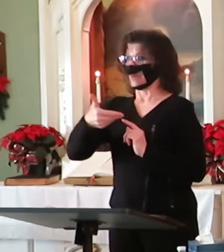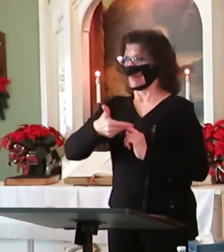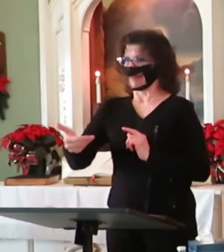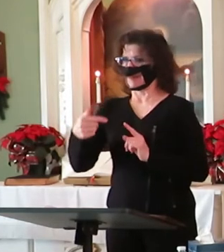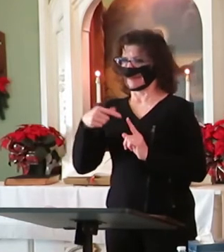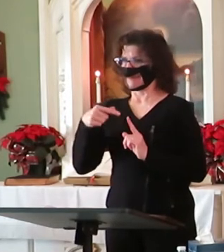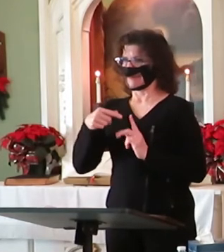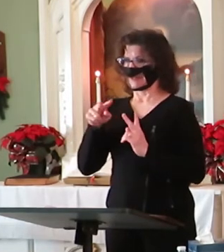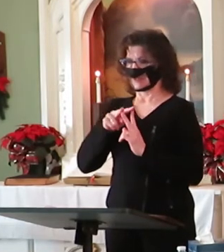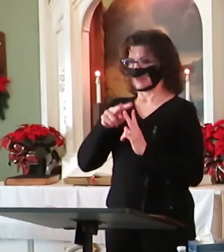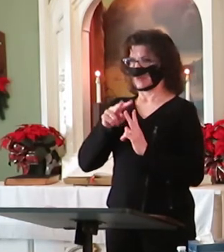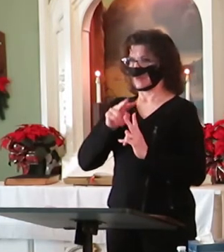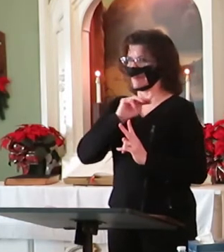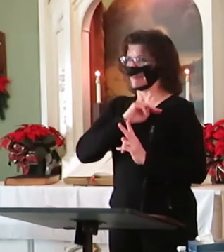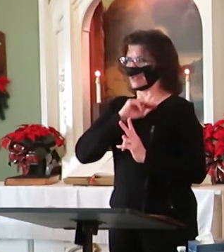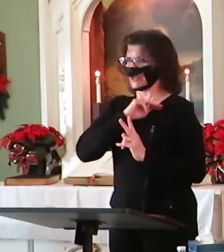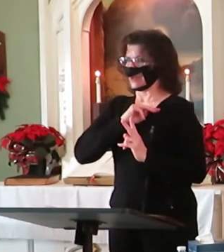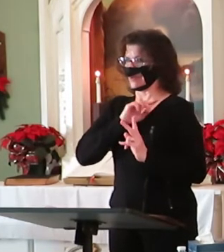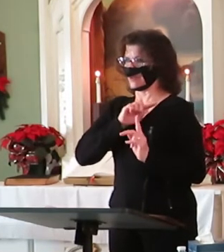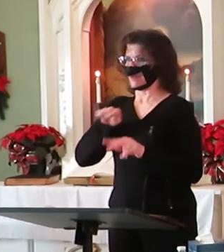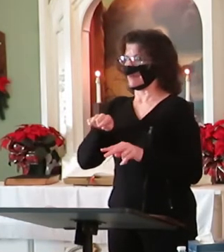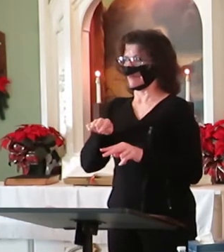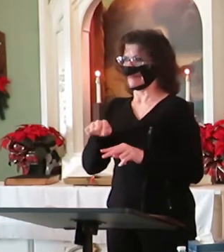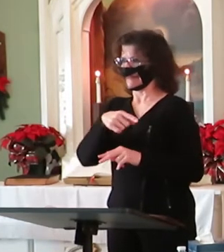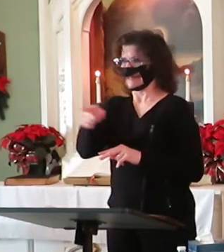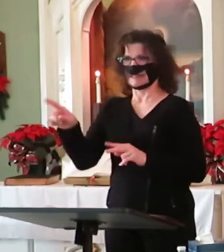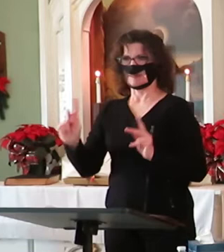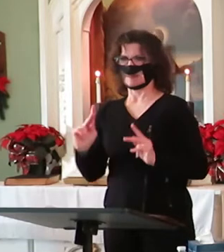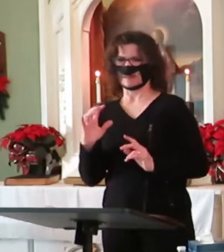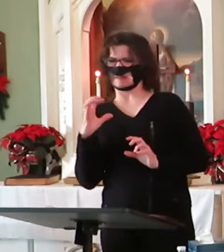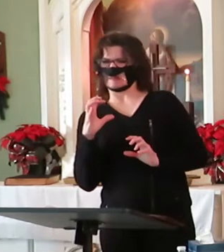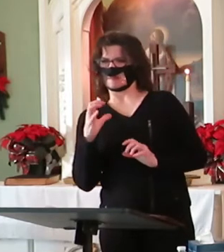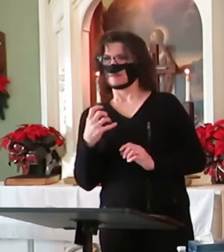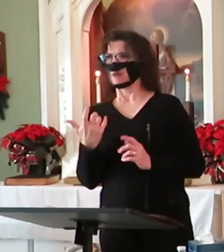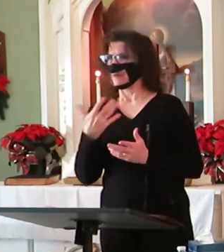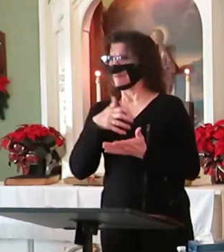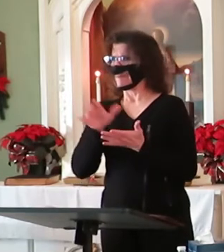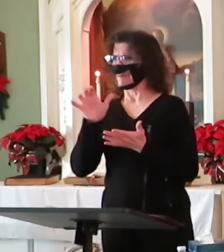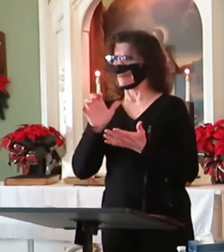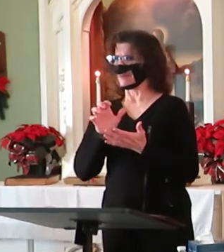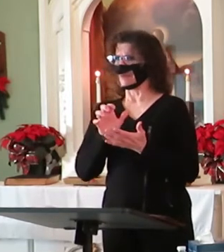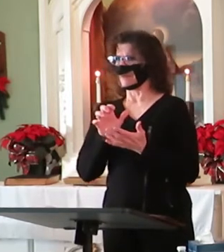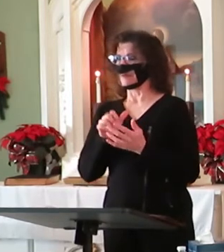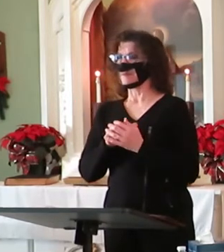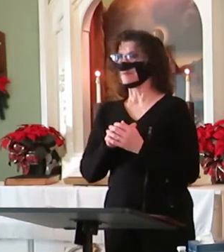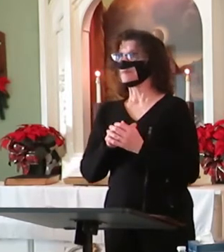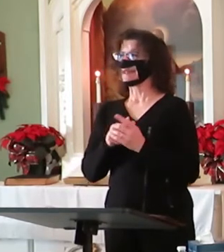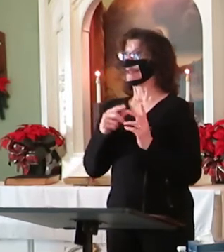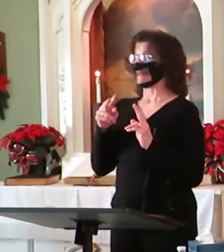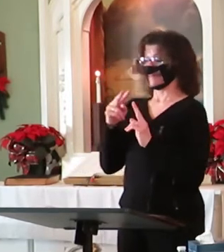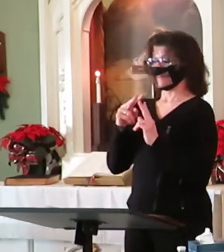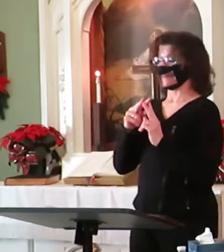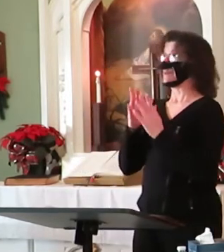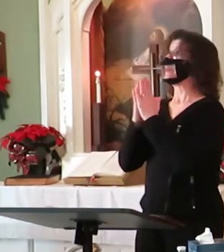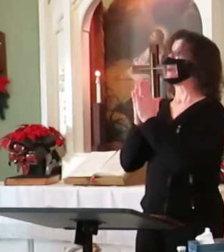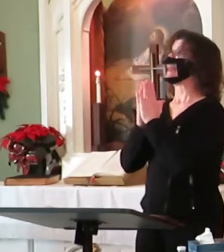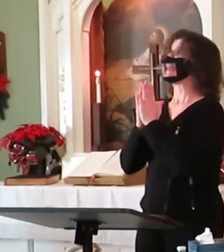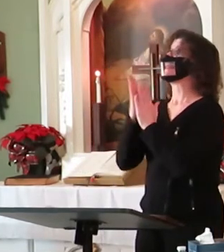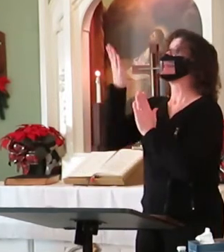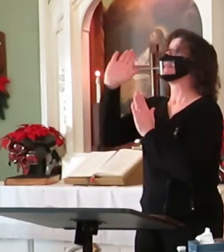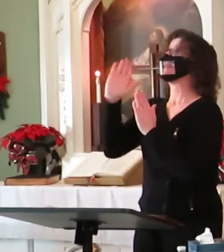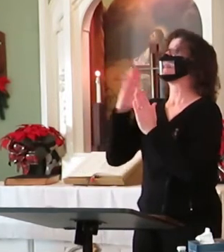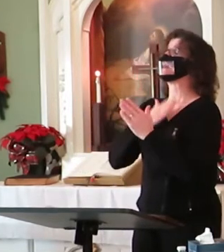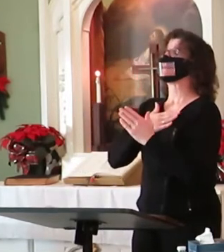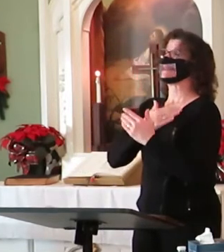wife prayed all night that God would deliver them. When daylight came, they were amazed to see the